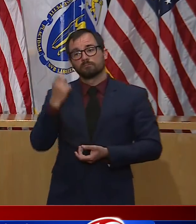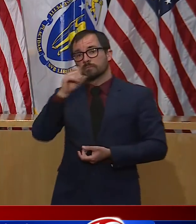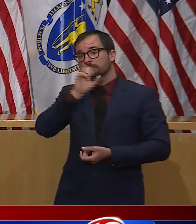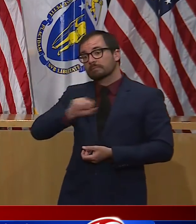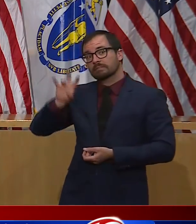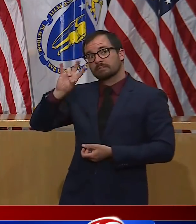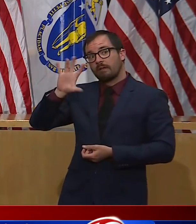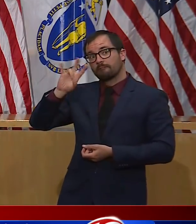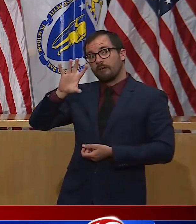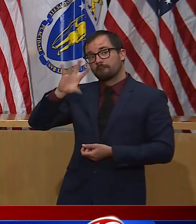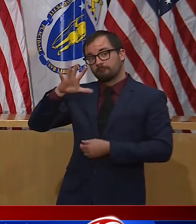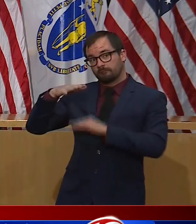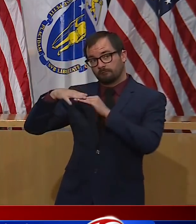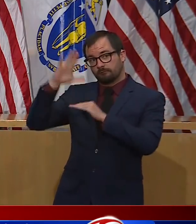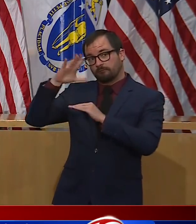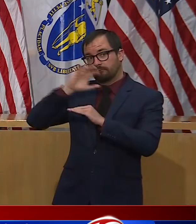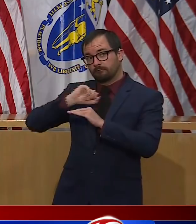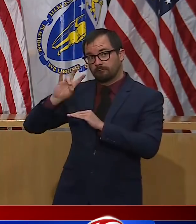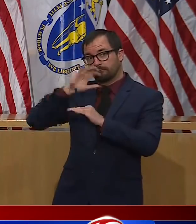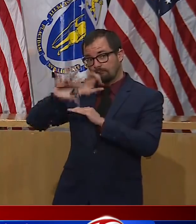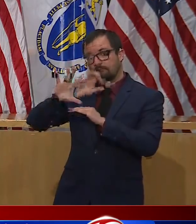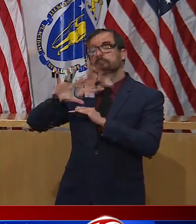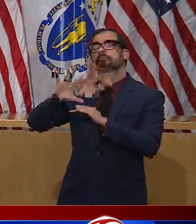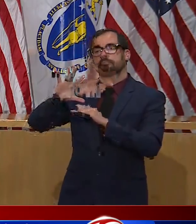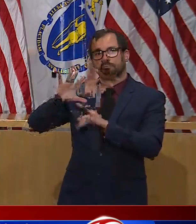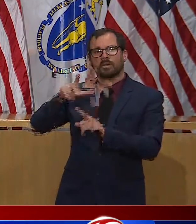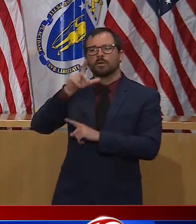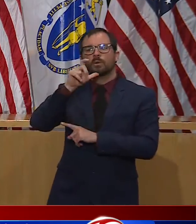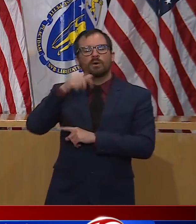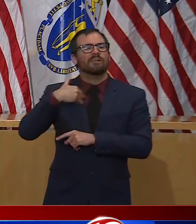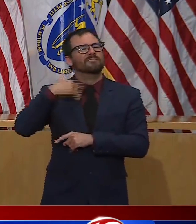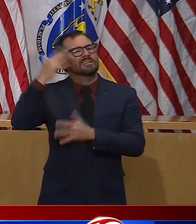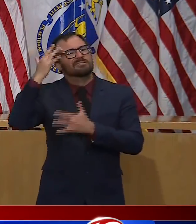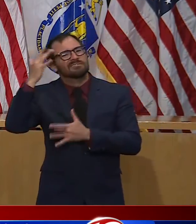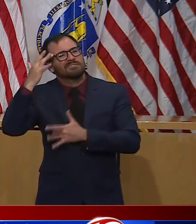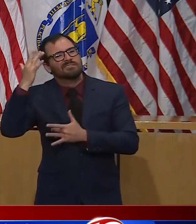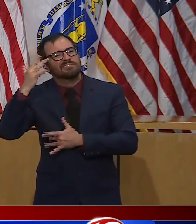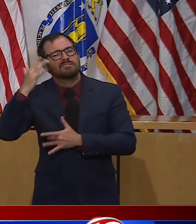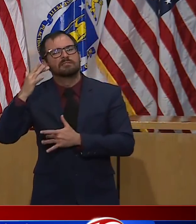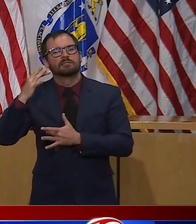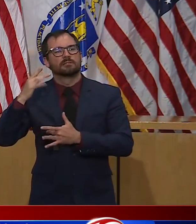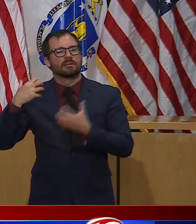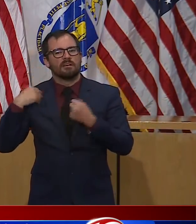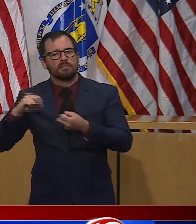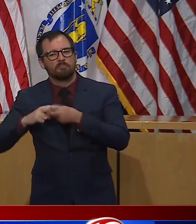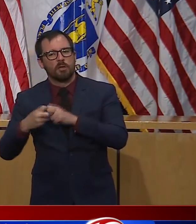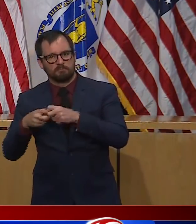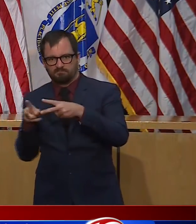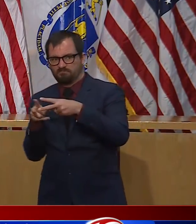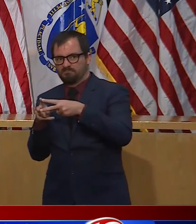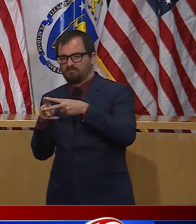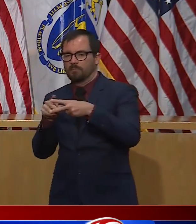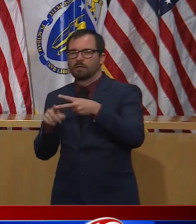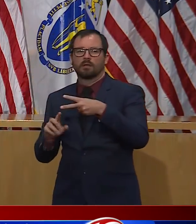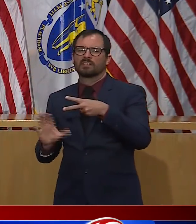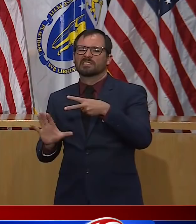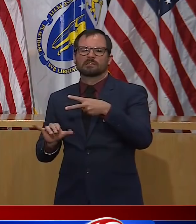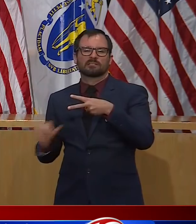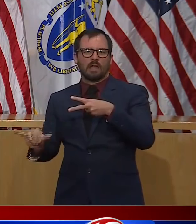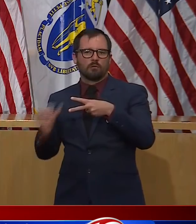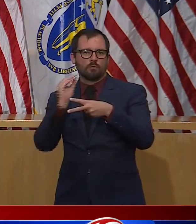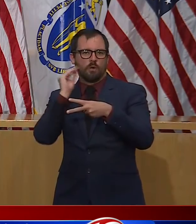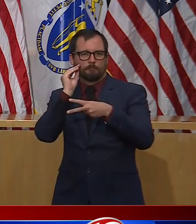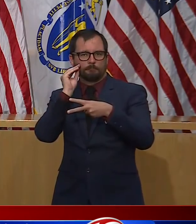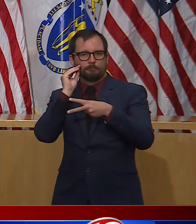stay home except for absolutely necessary trips for things like health care and groceries. This new advisory is important.